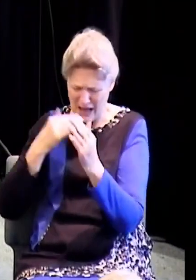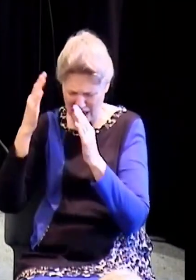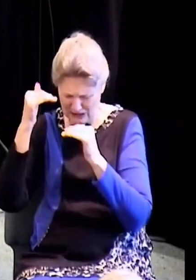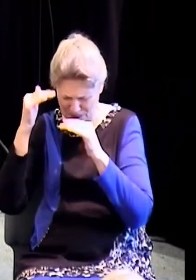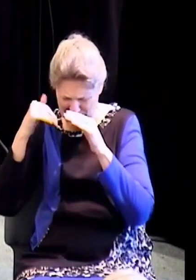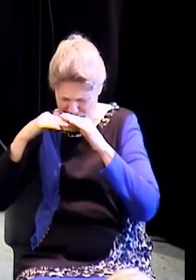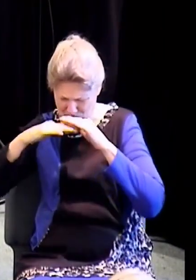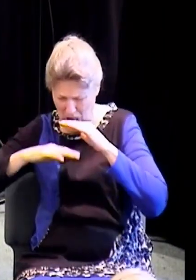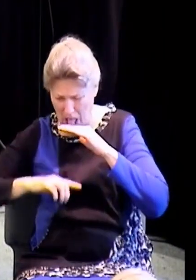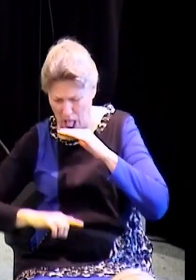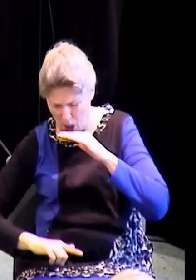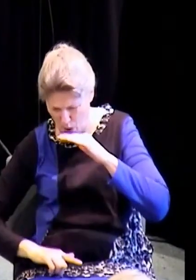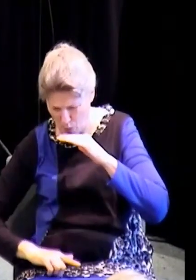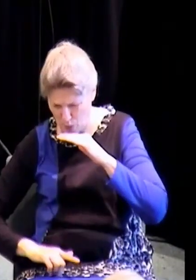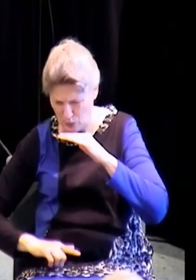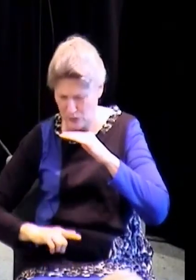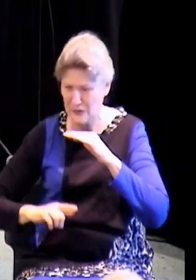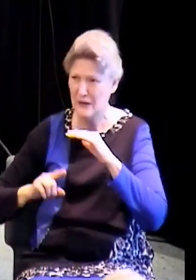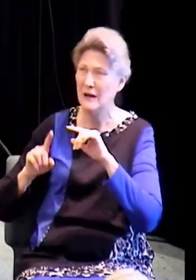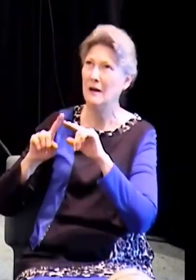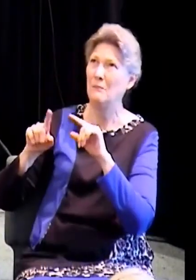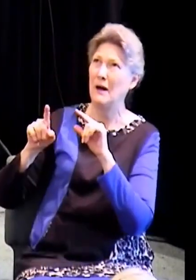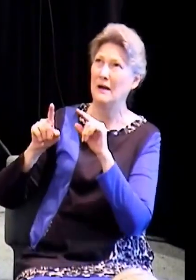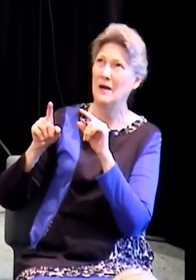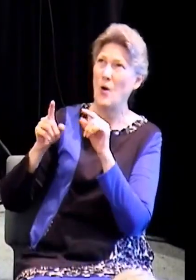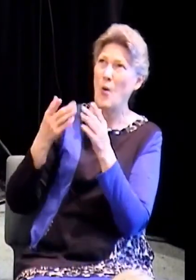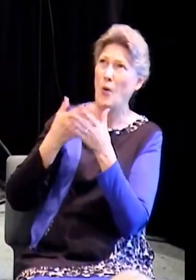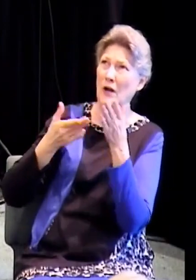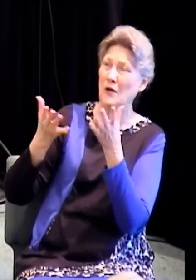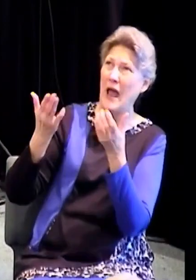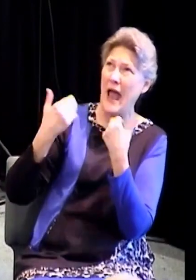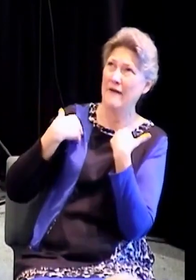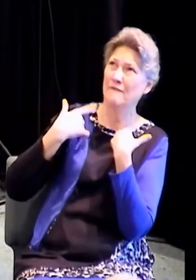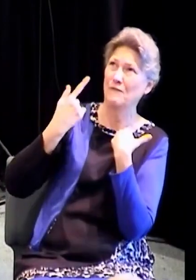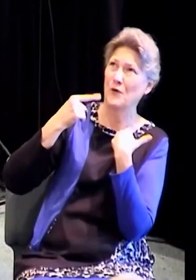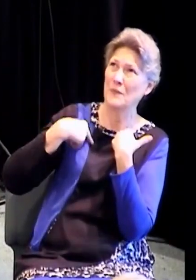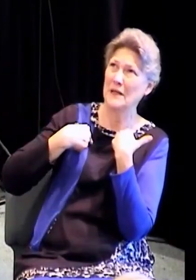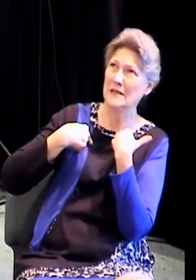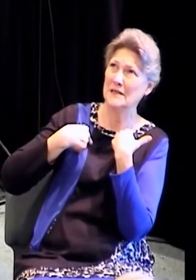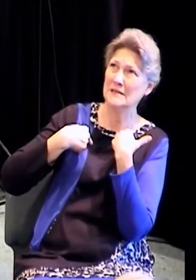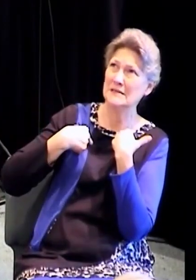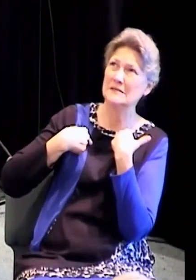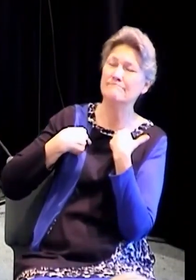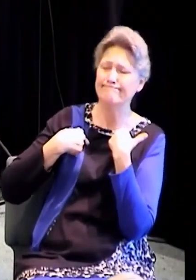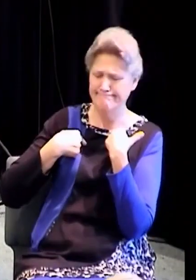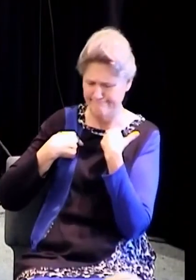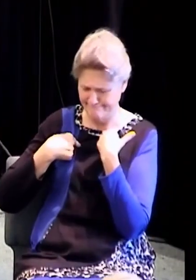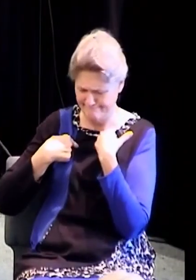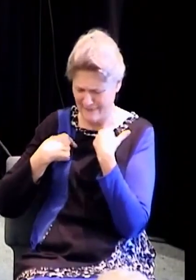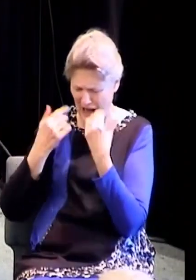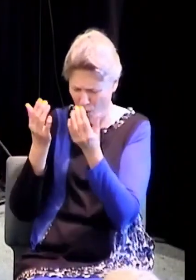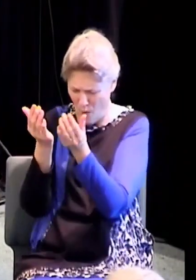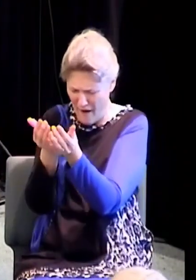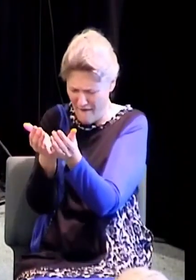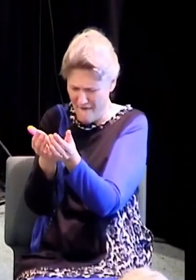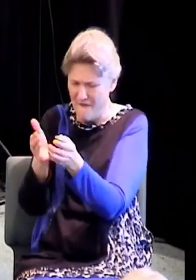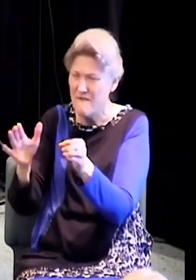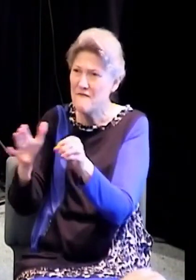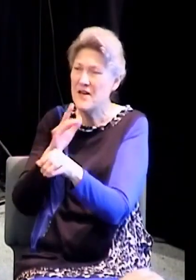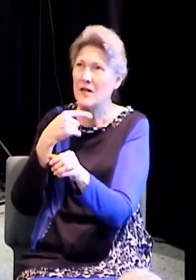It was, I'll get through another service and we'll go out and goof around this afternoon and then I'll, you know, try to be there on